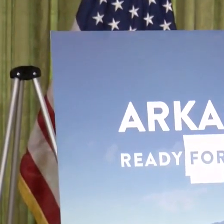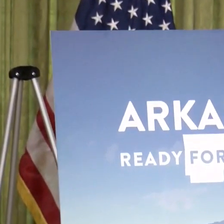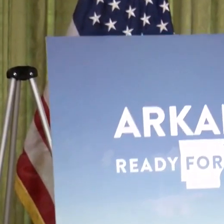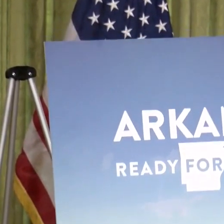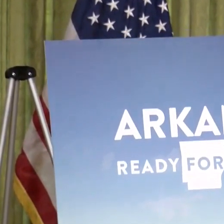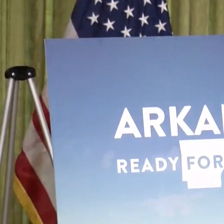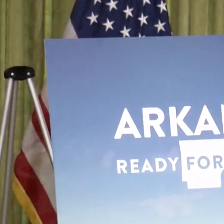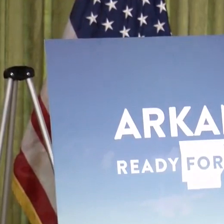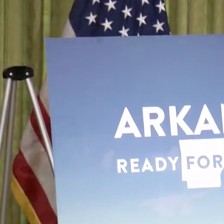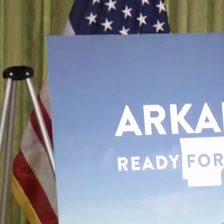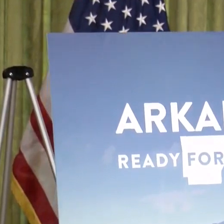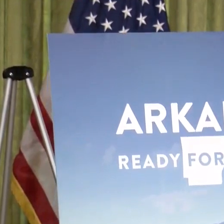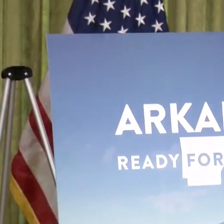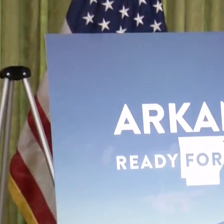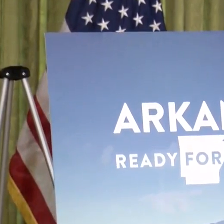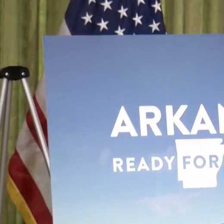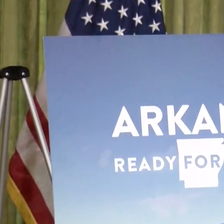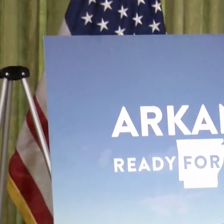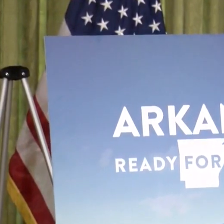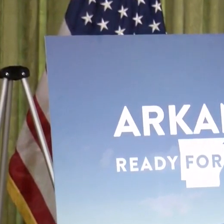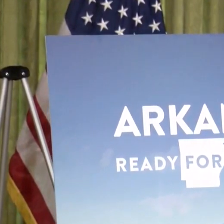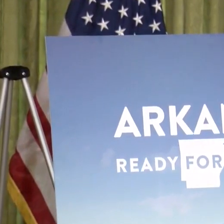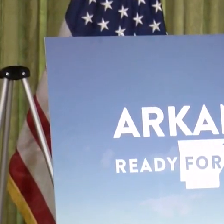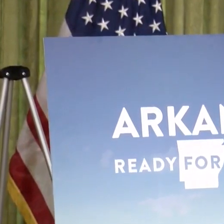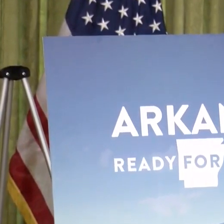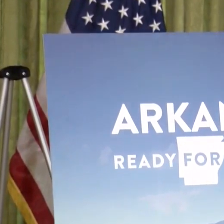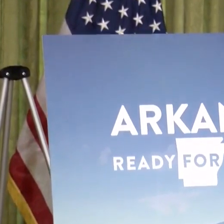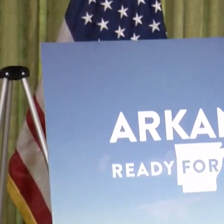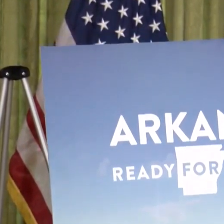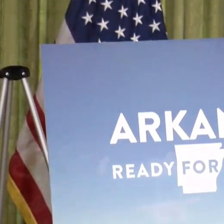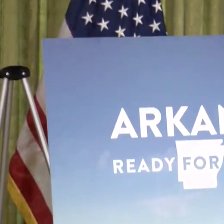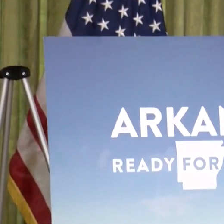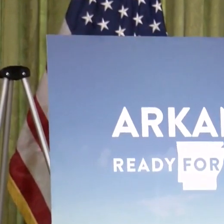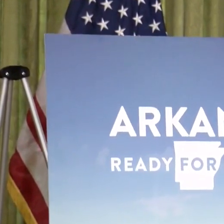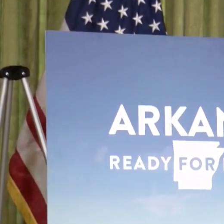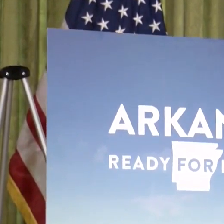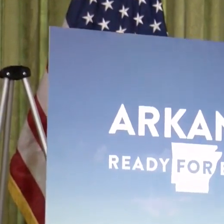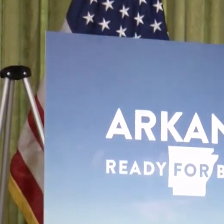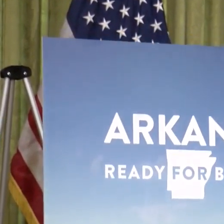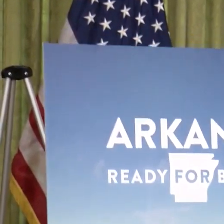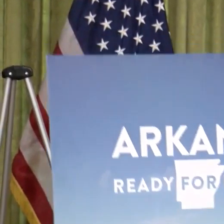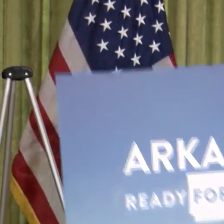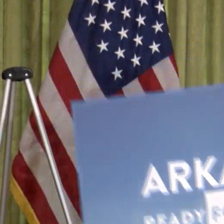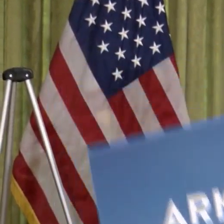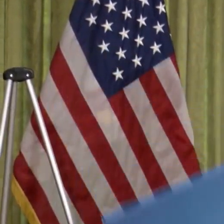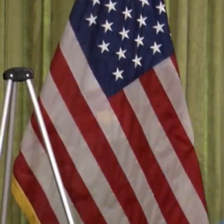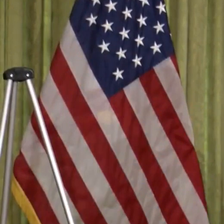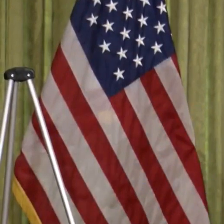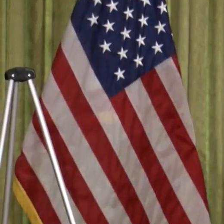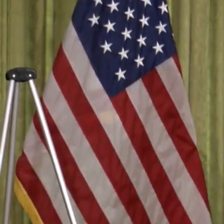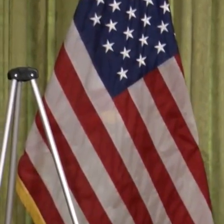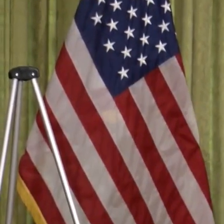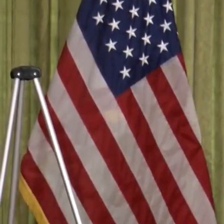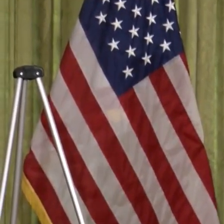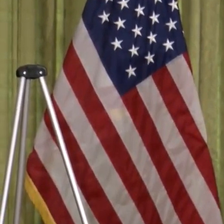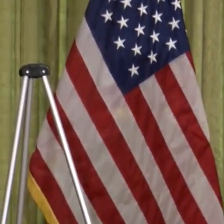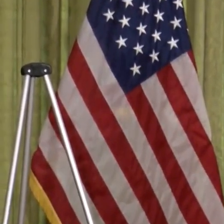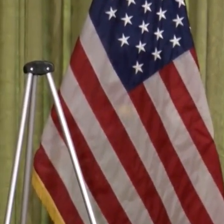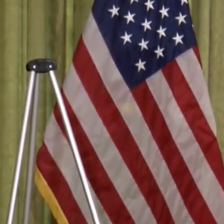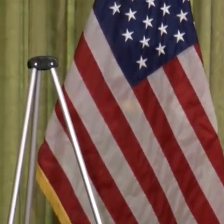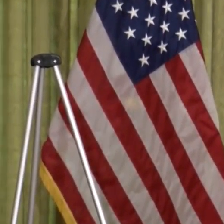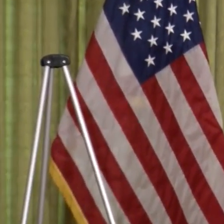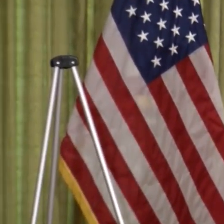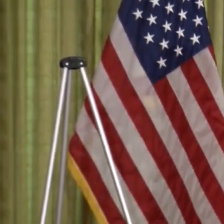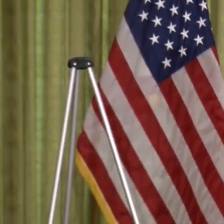to re-hire, and start getting back to business in a phased and cautious approach. With that, I'll ask